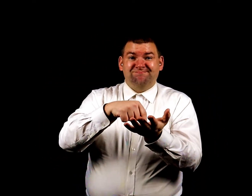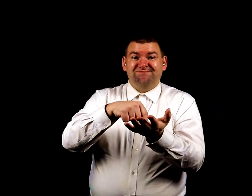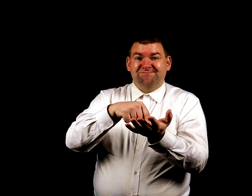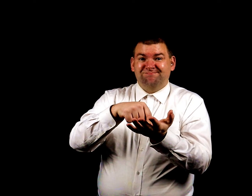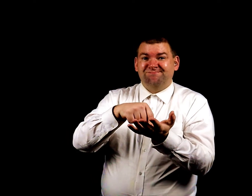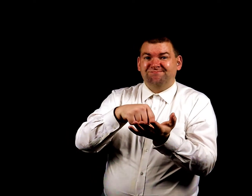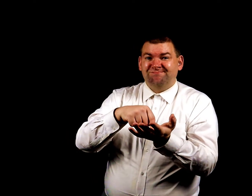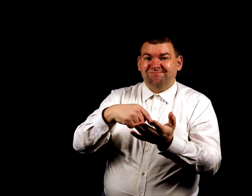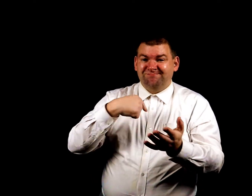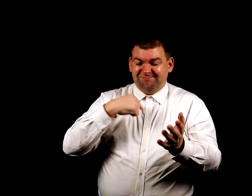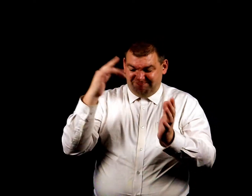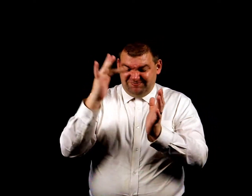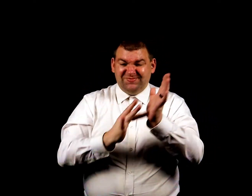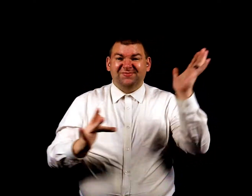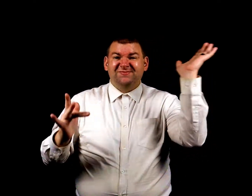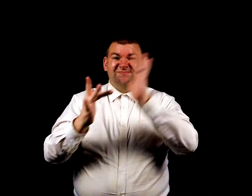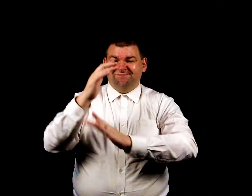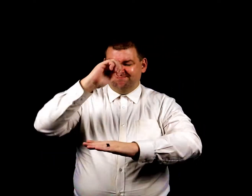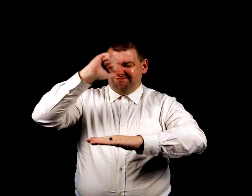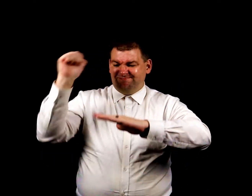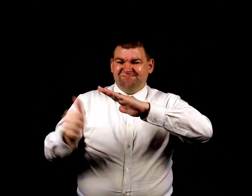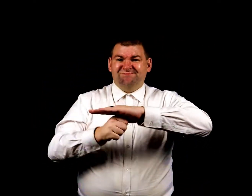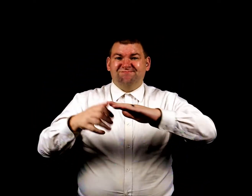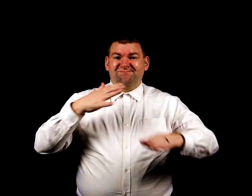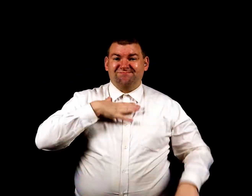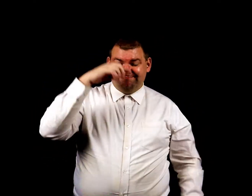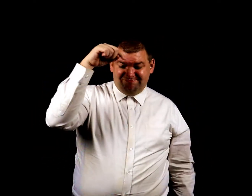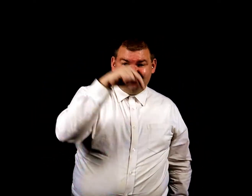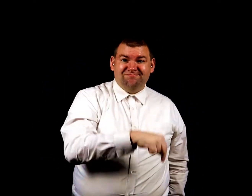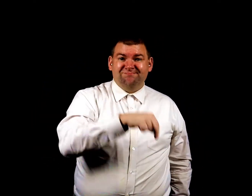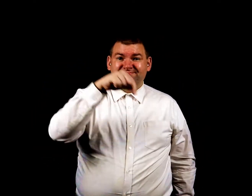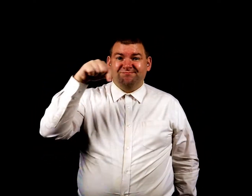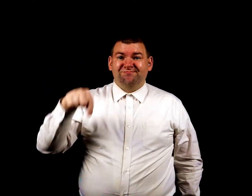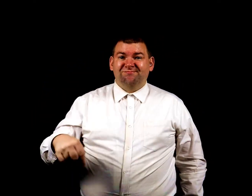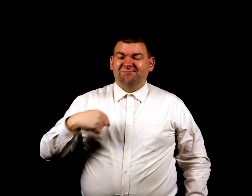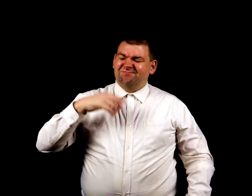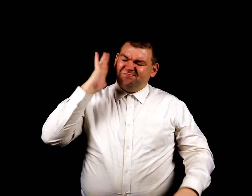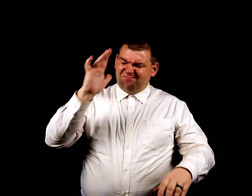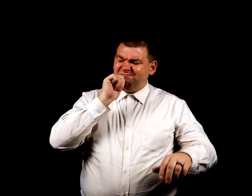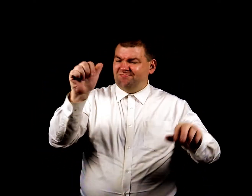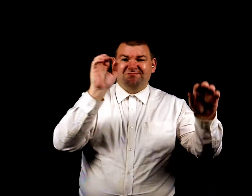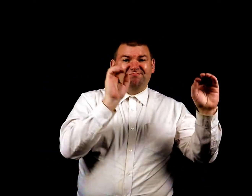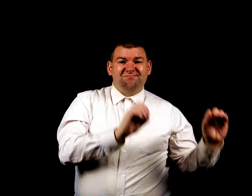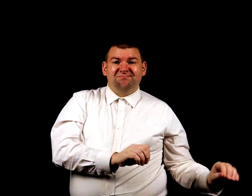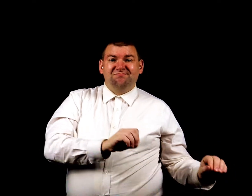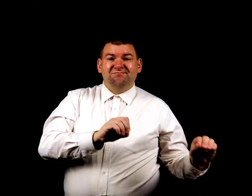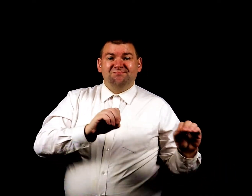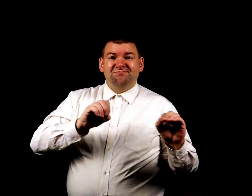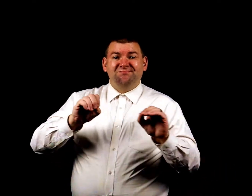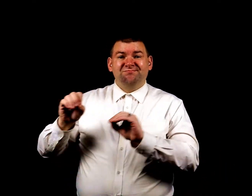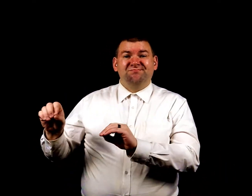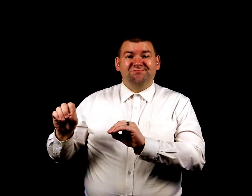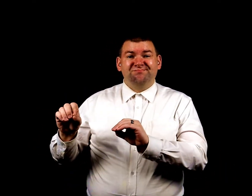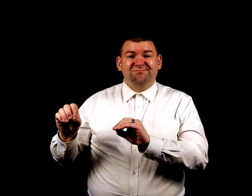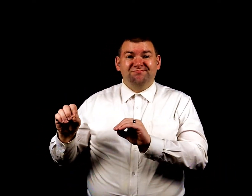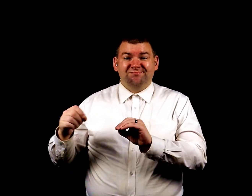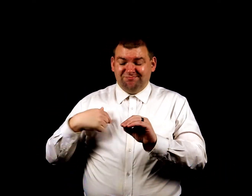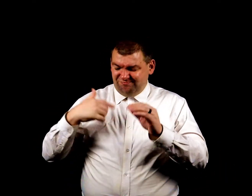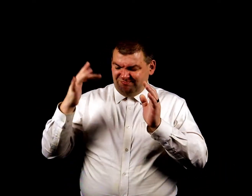I've got my feet on the rock And I will not be moved I've got my